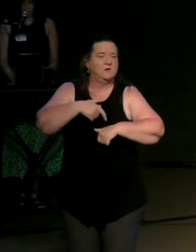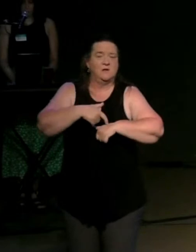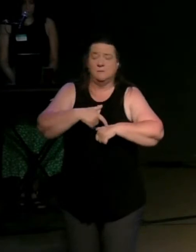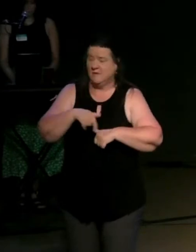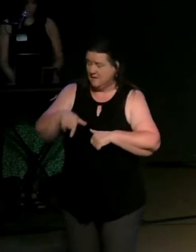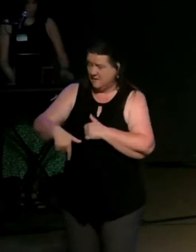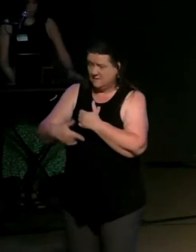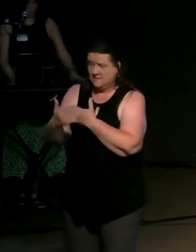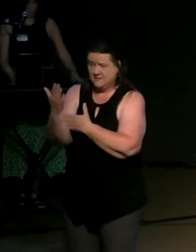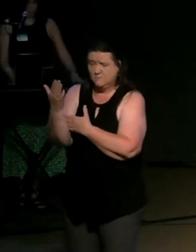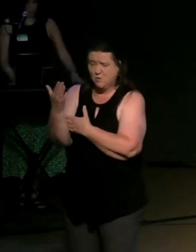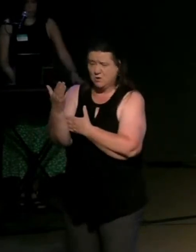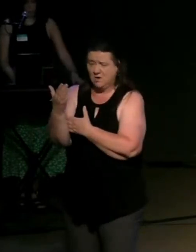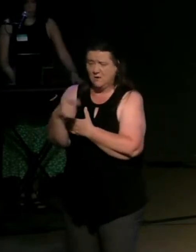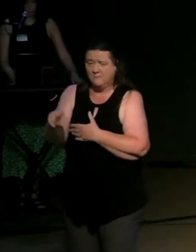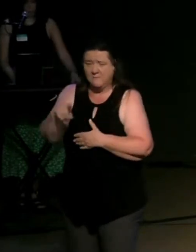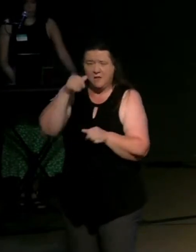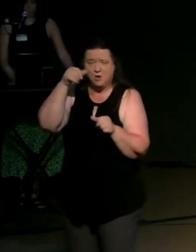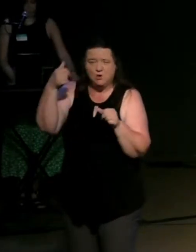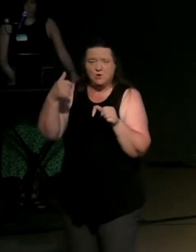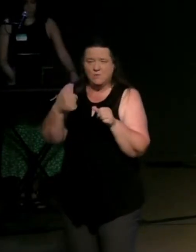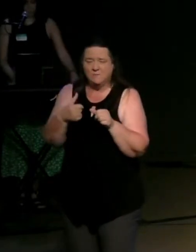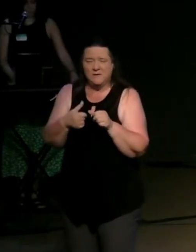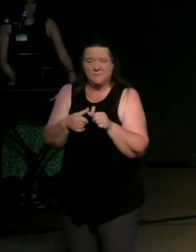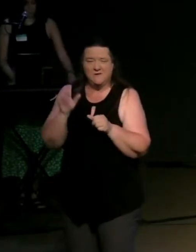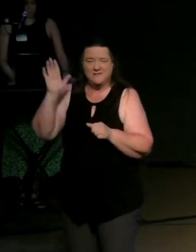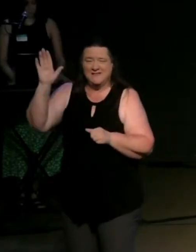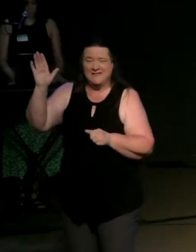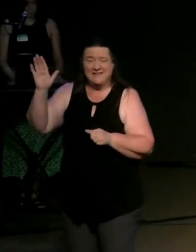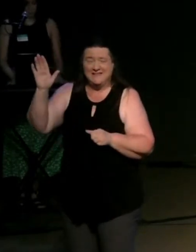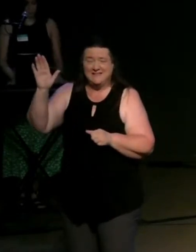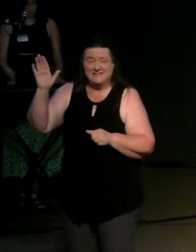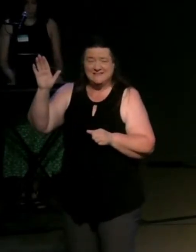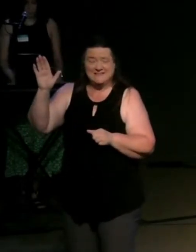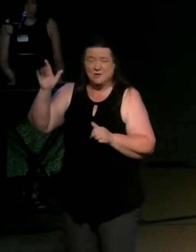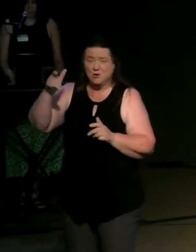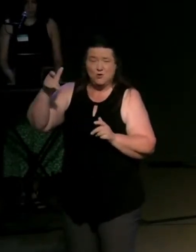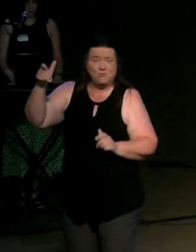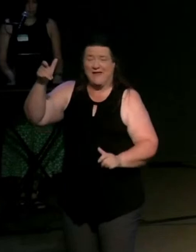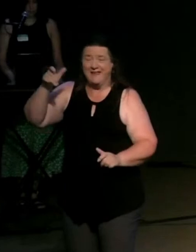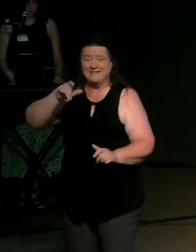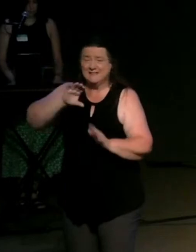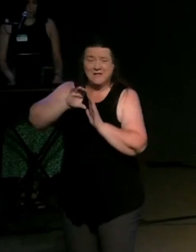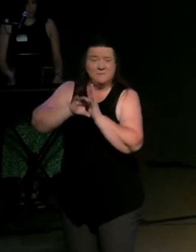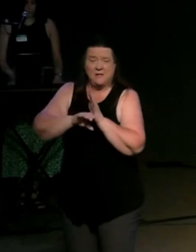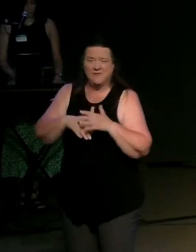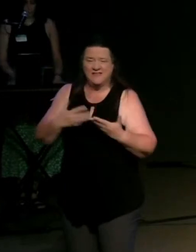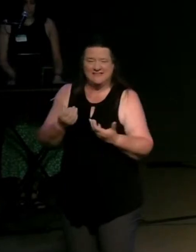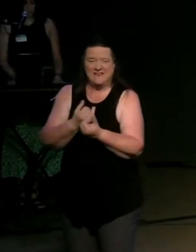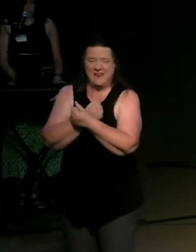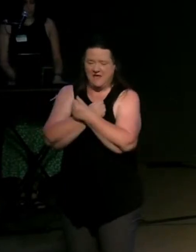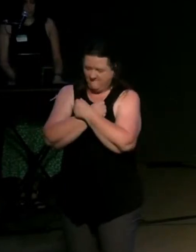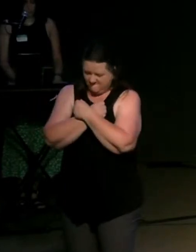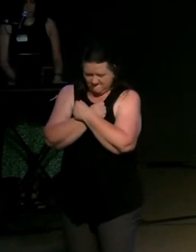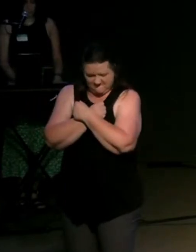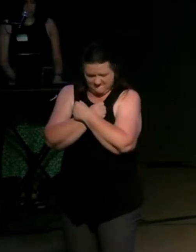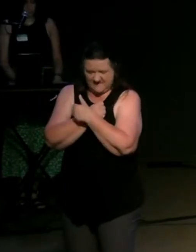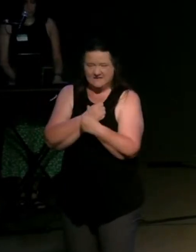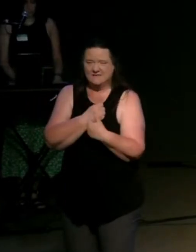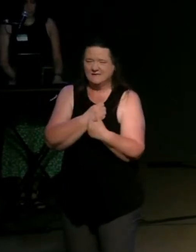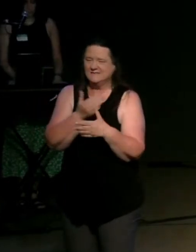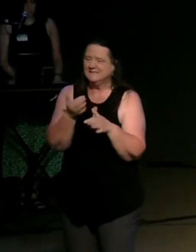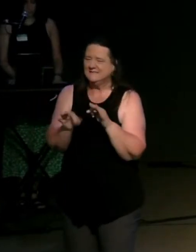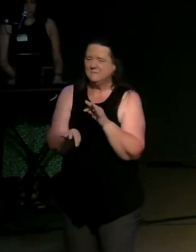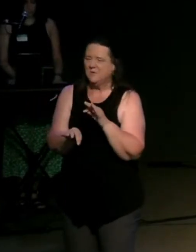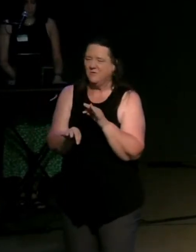may we be reminded that the simplicity of the greatest commandment of all is to love him to love others